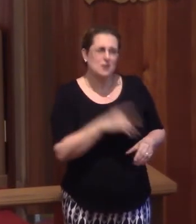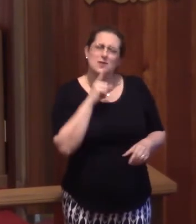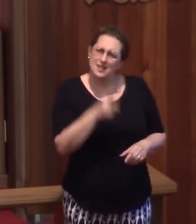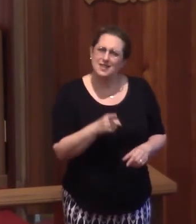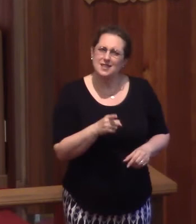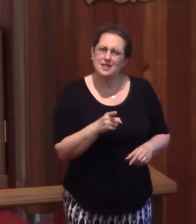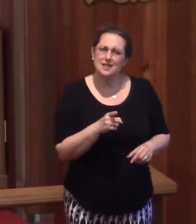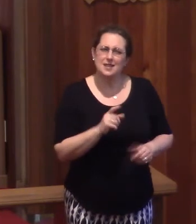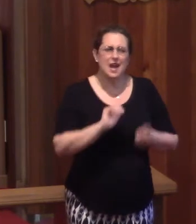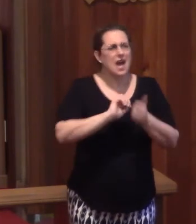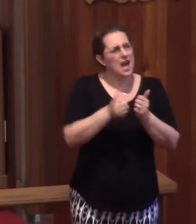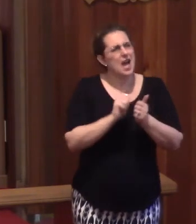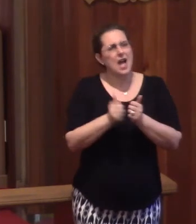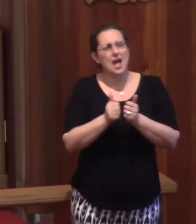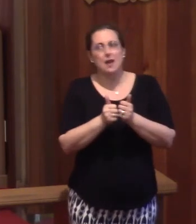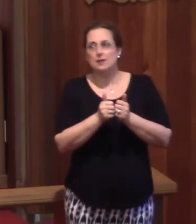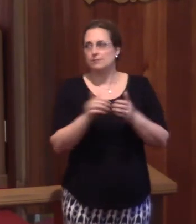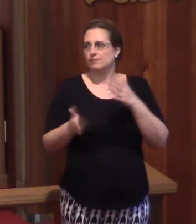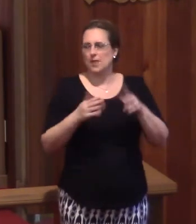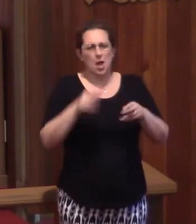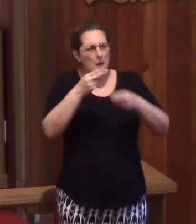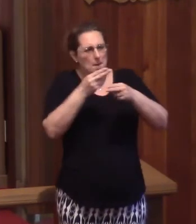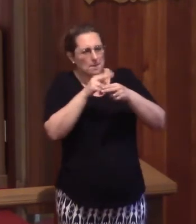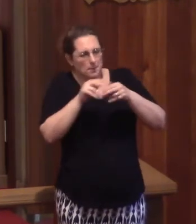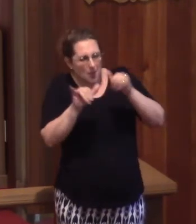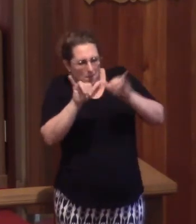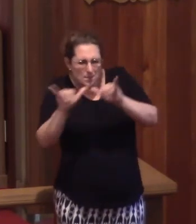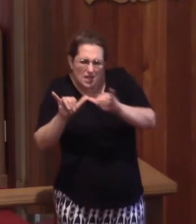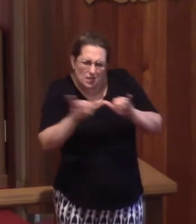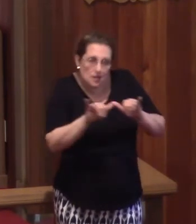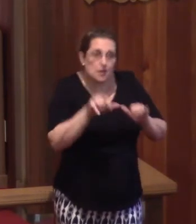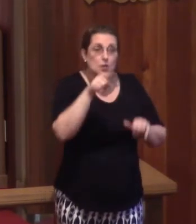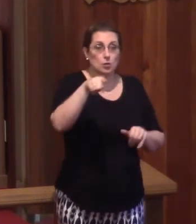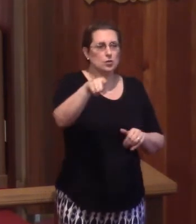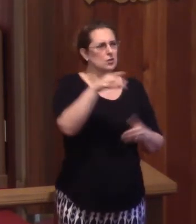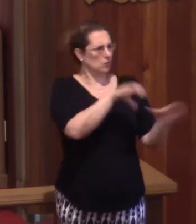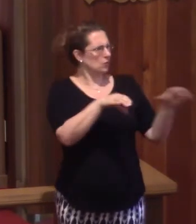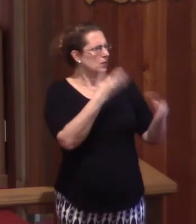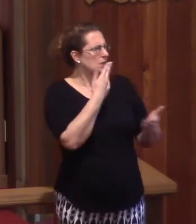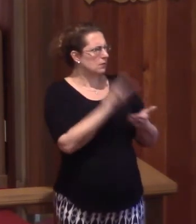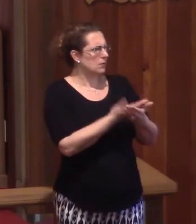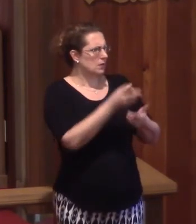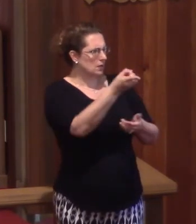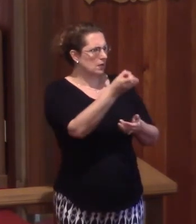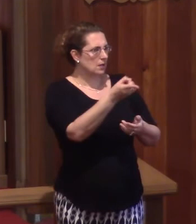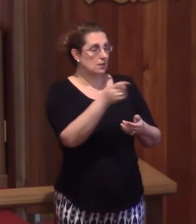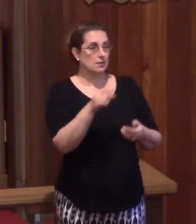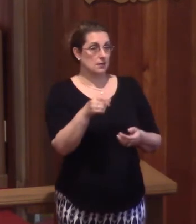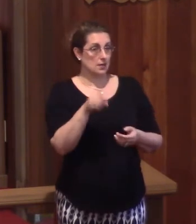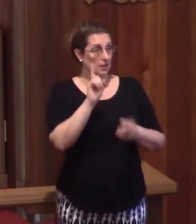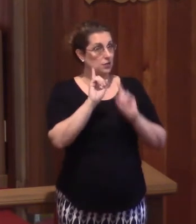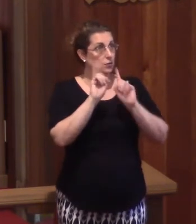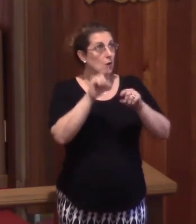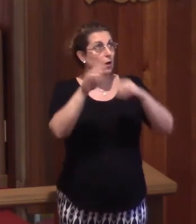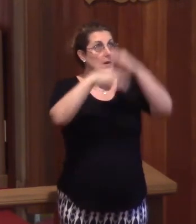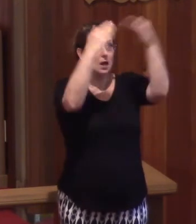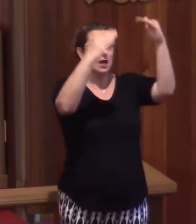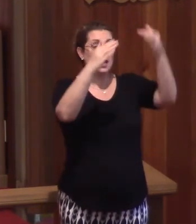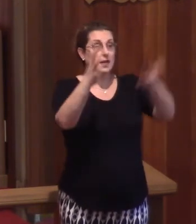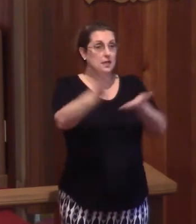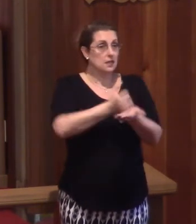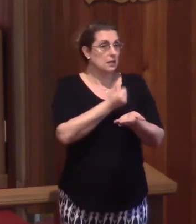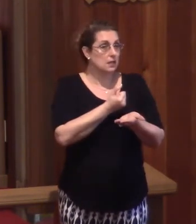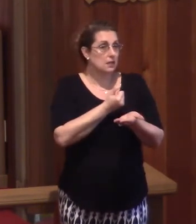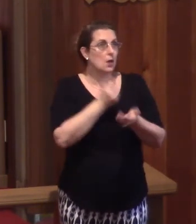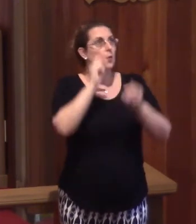really. How could we all, you know, measure up with this? Have you all done good? That you should bear eternal life with